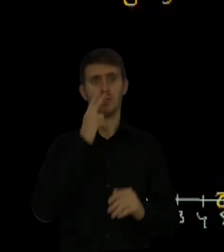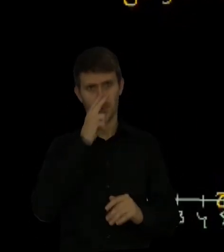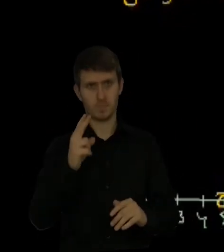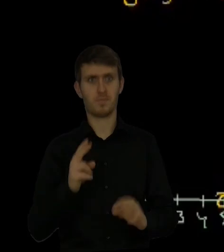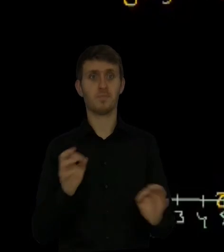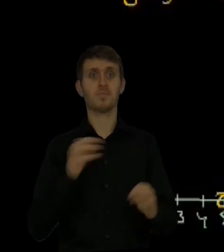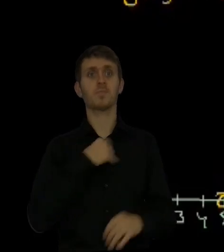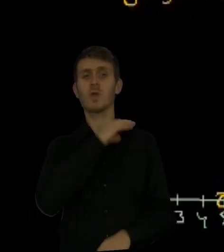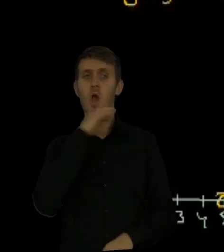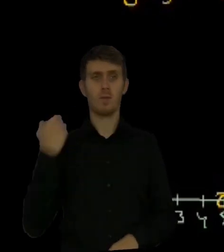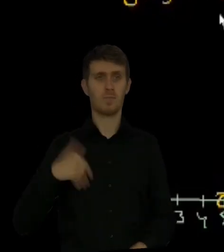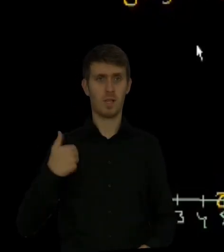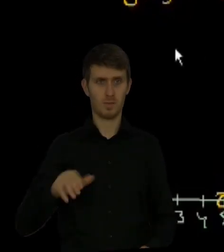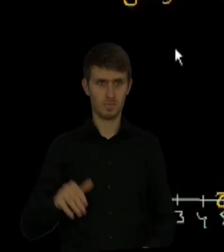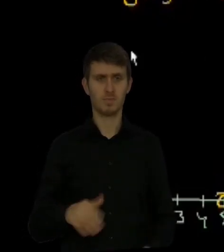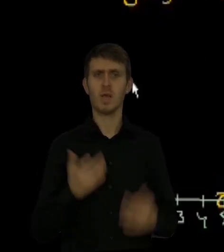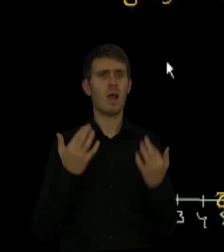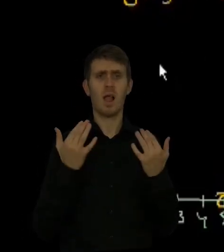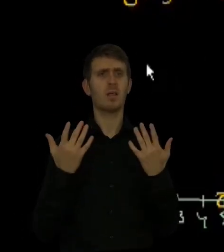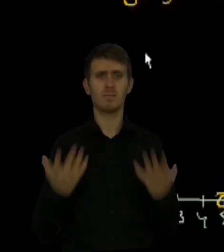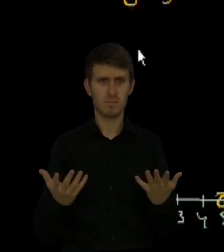let's see. I'll use white now.